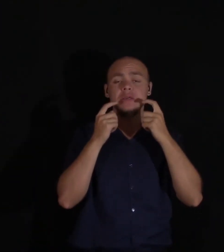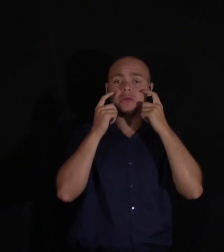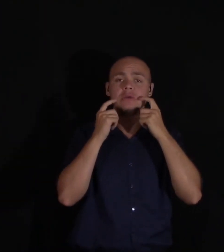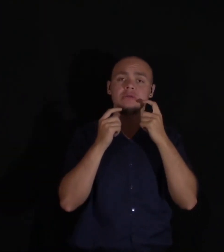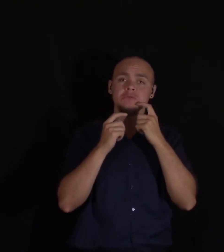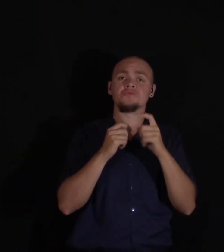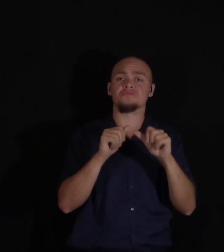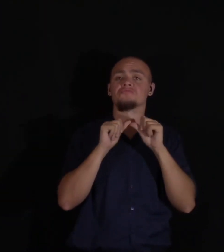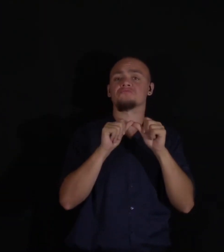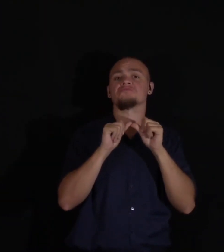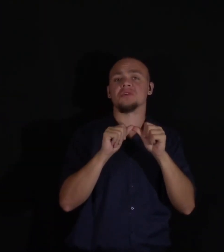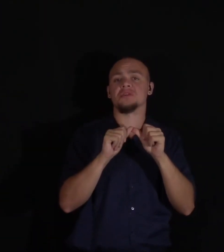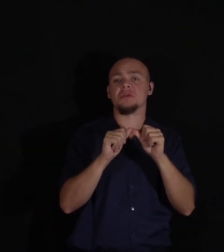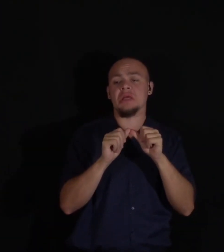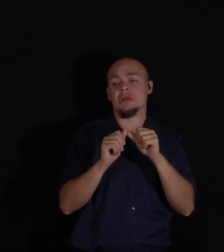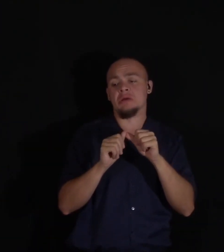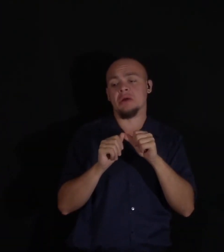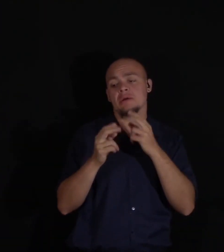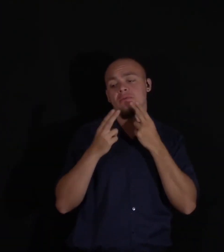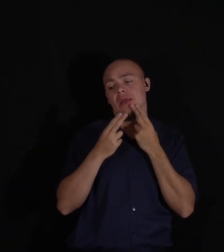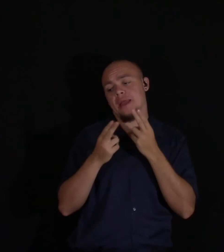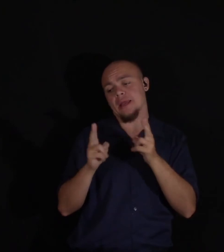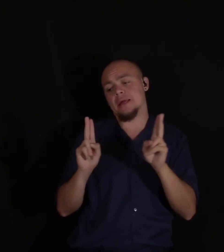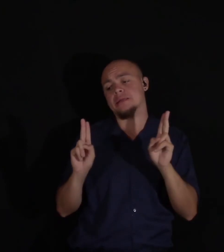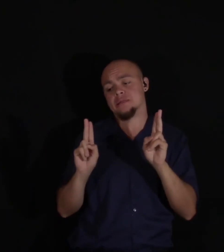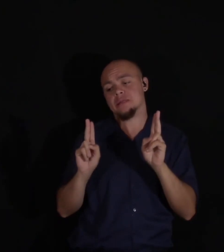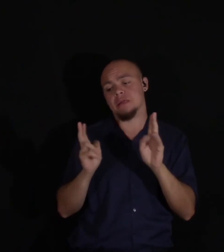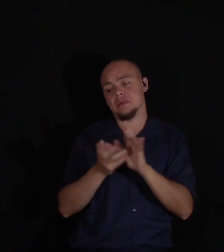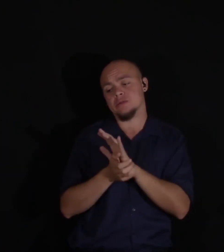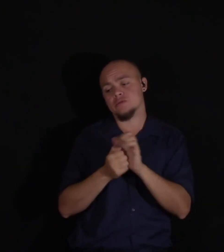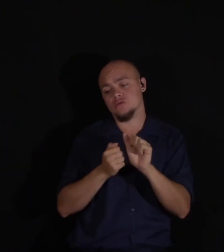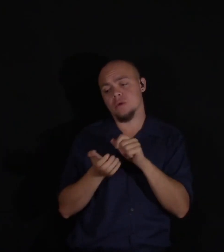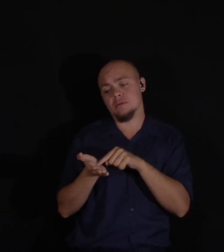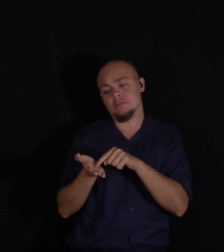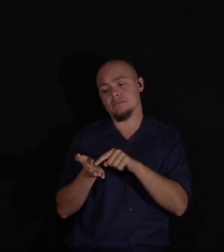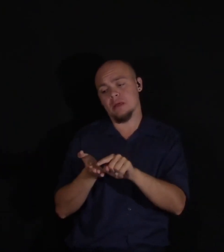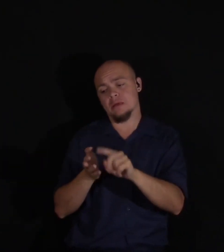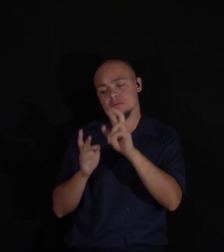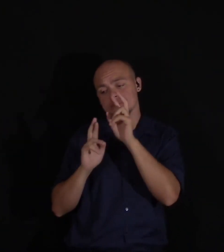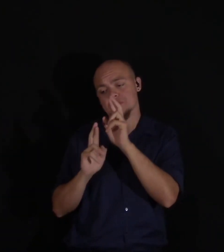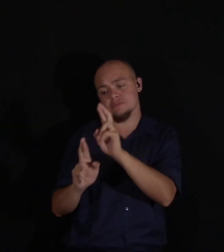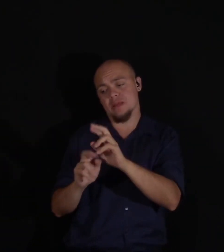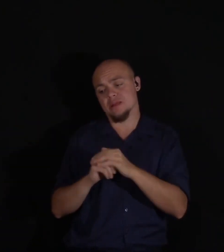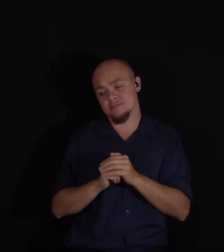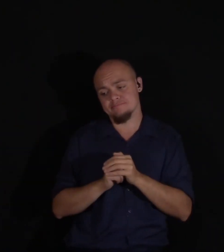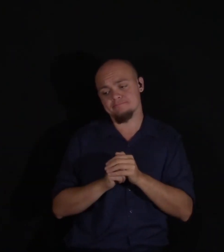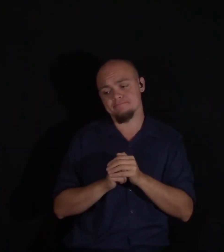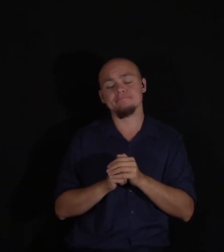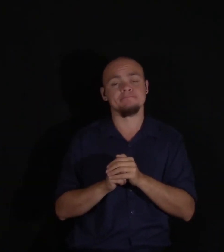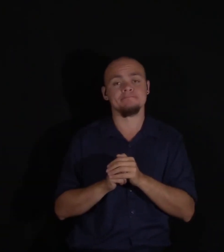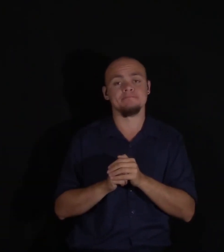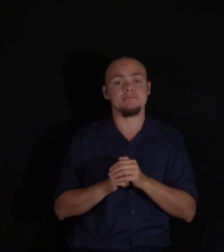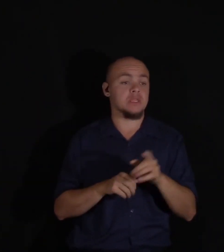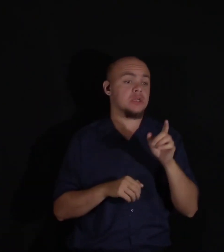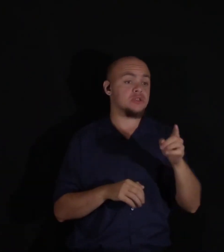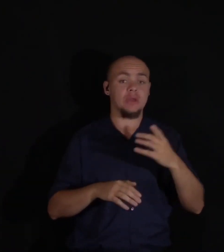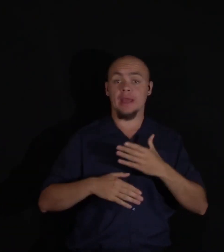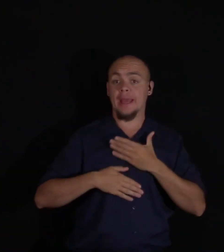pay to innocence so blasted and destroyed. She was no longer that happy creature who in earlier